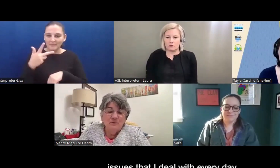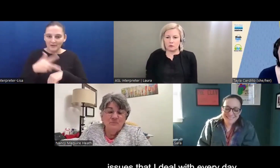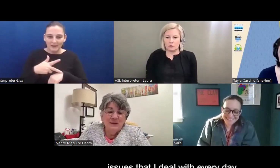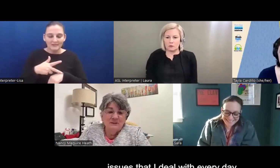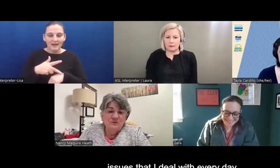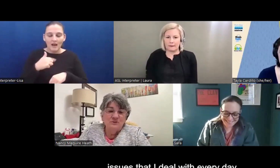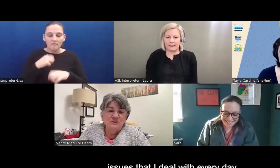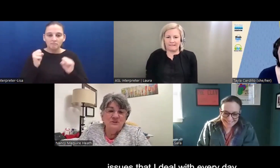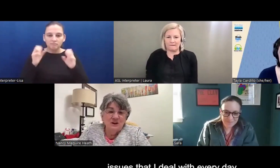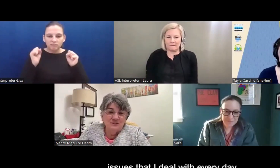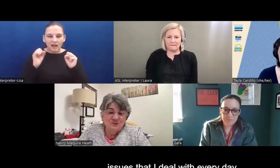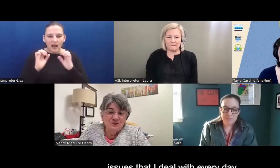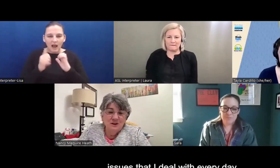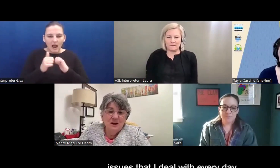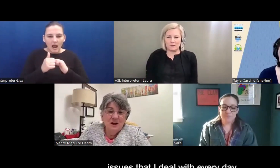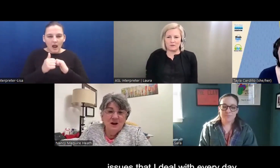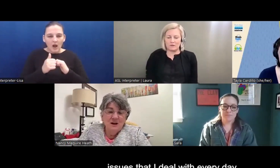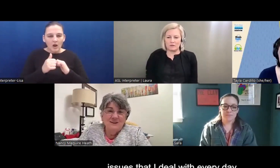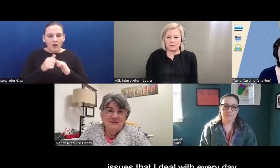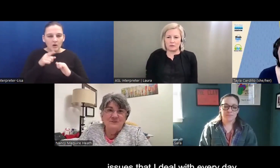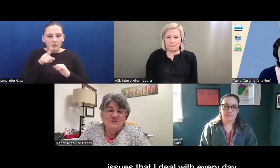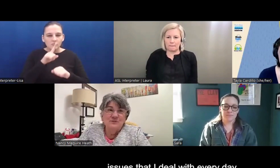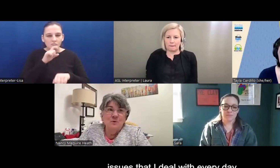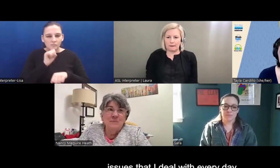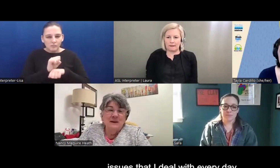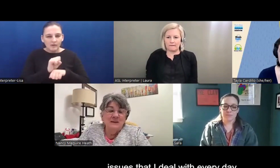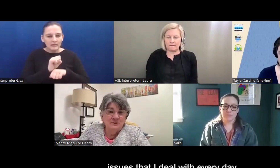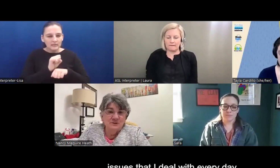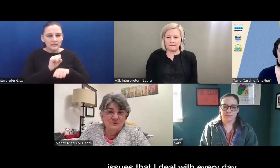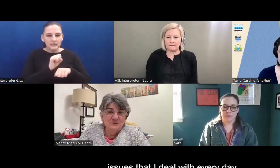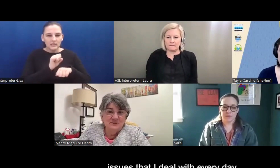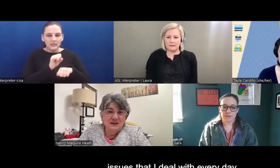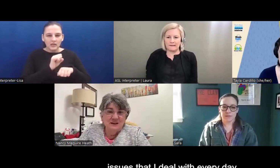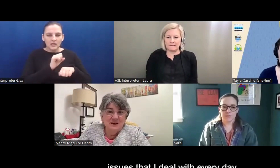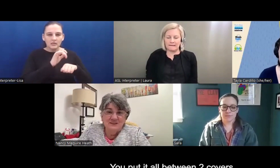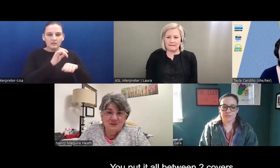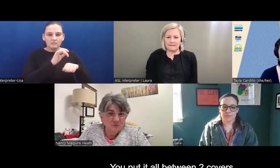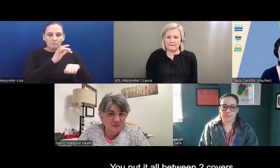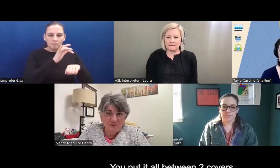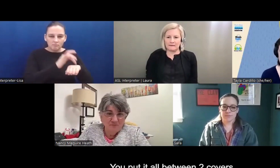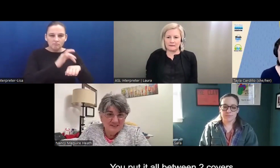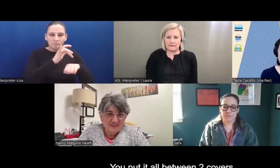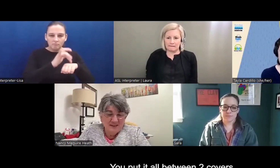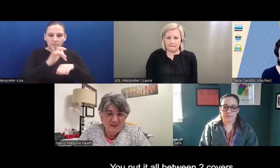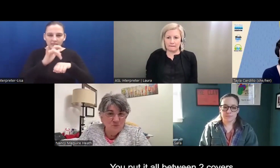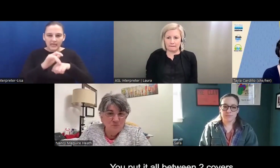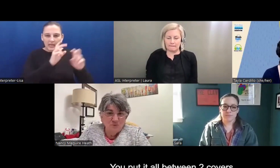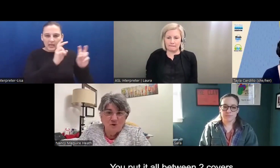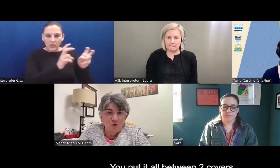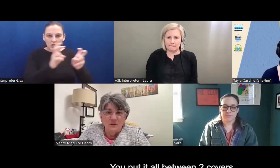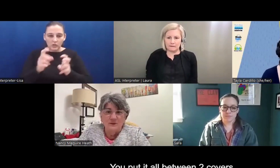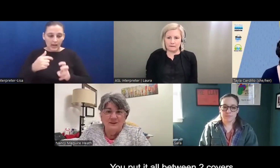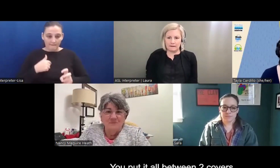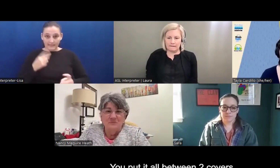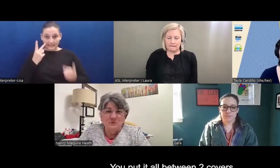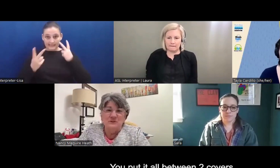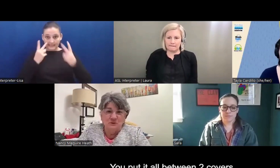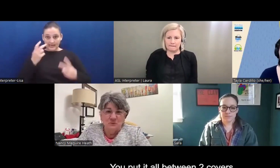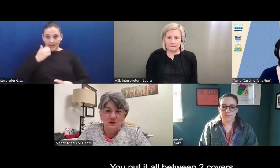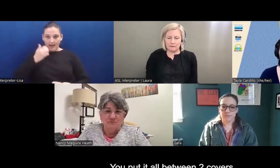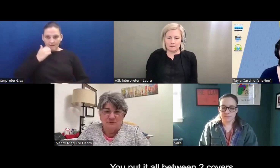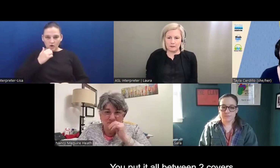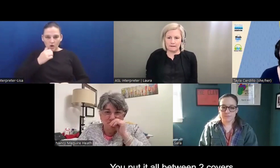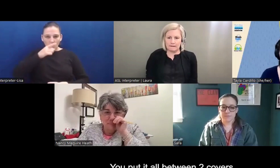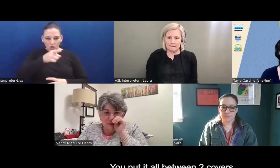at how you managed to touch on so many issues that I deal with every day. And you put it all between